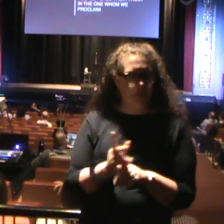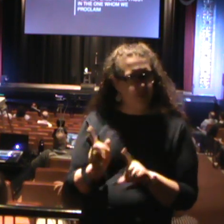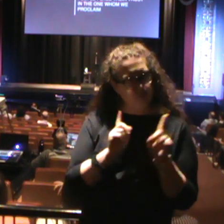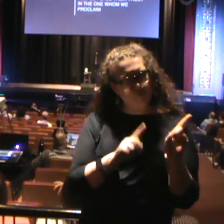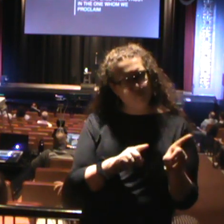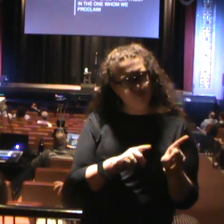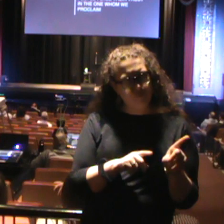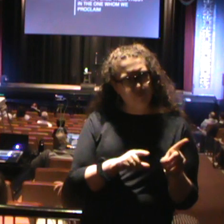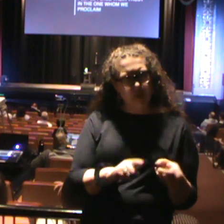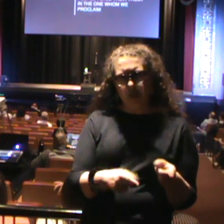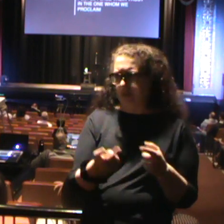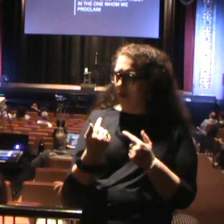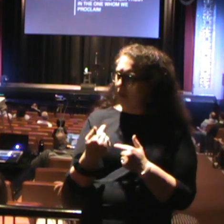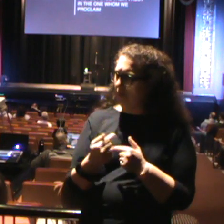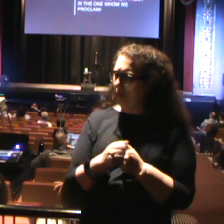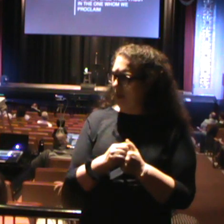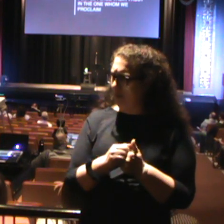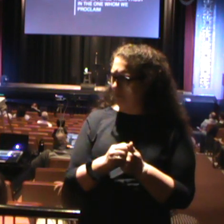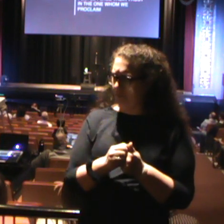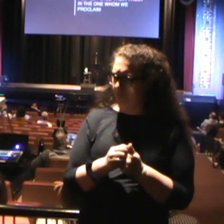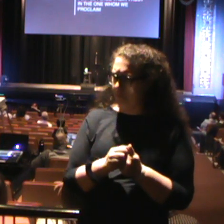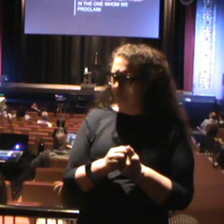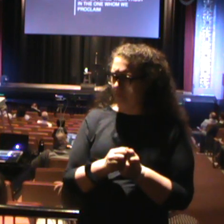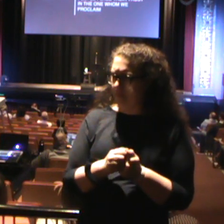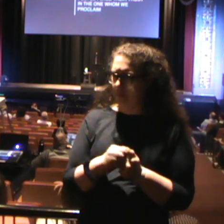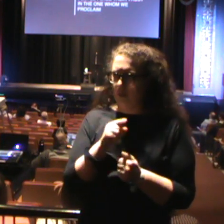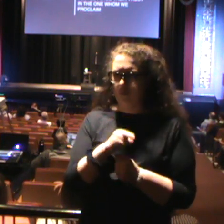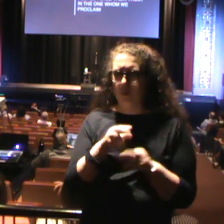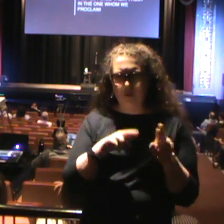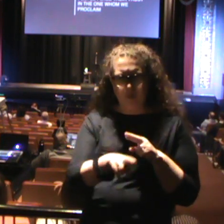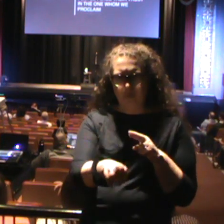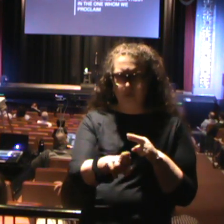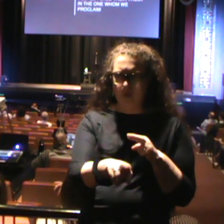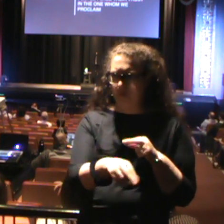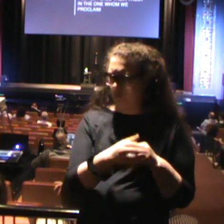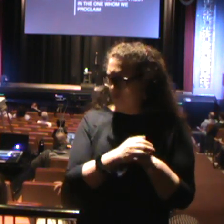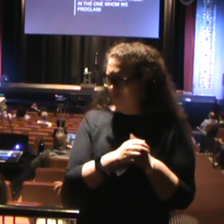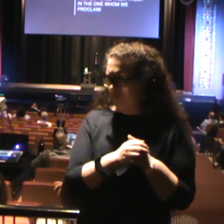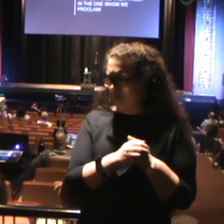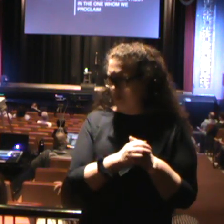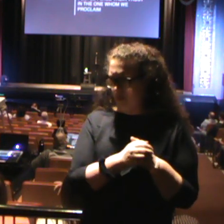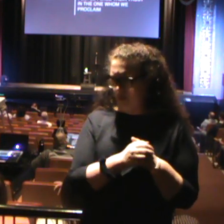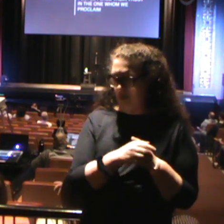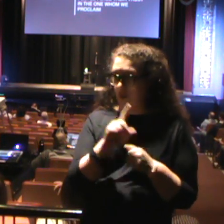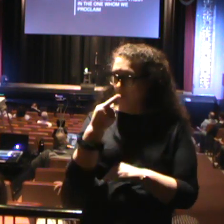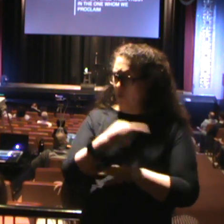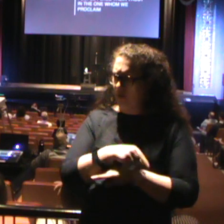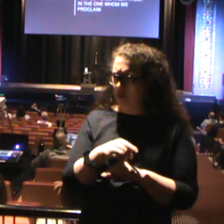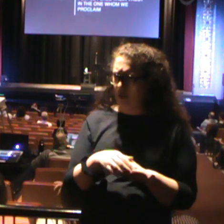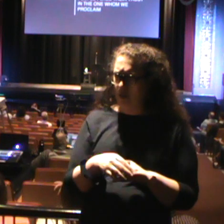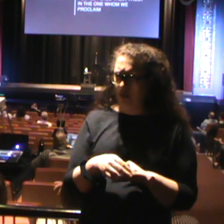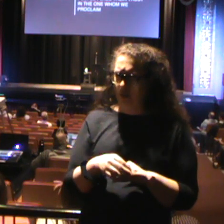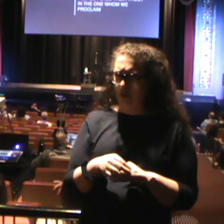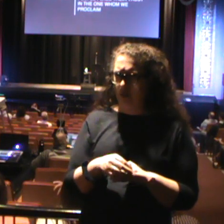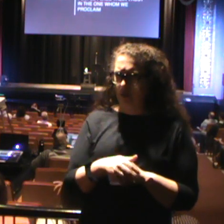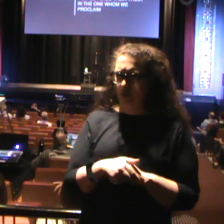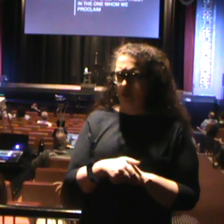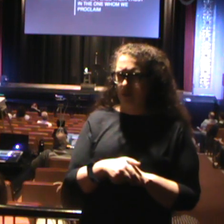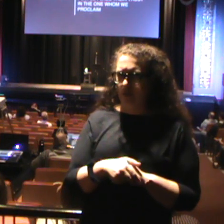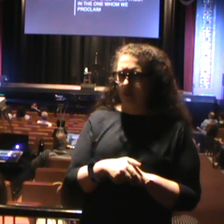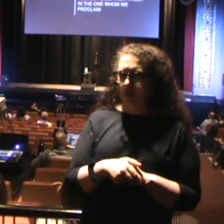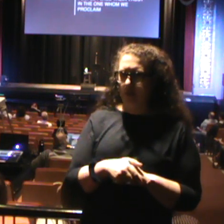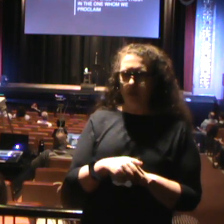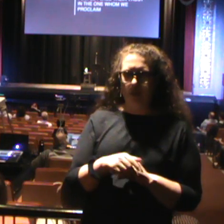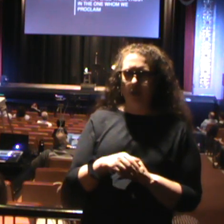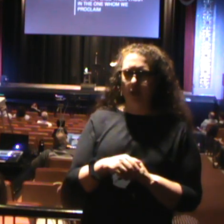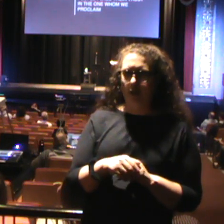And then we were on Commerce Street off of Route 1 south one day. And then Witt Fox said, Michael, you're